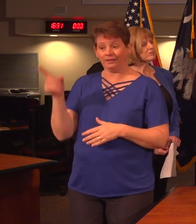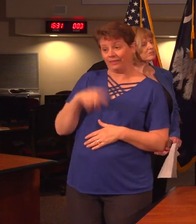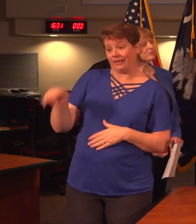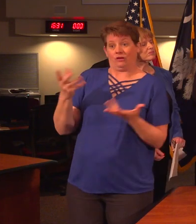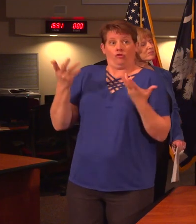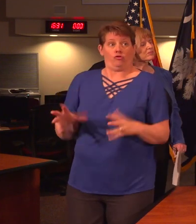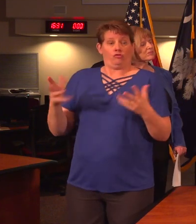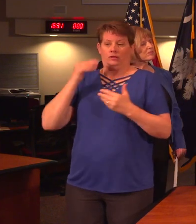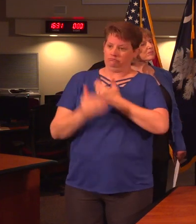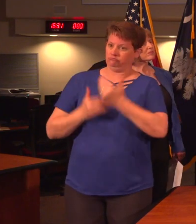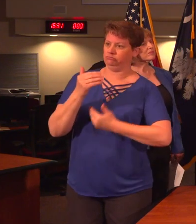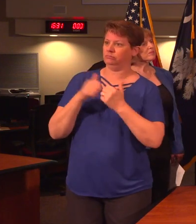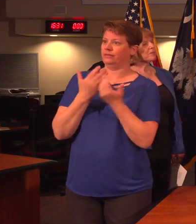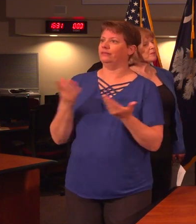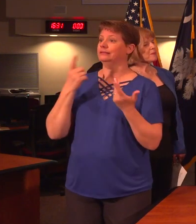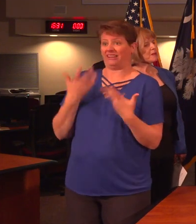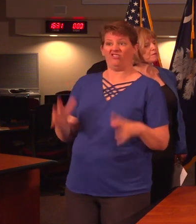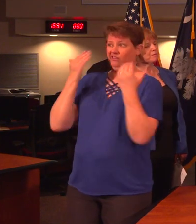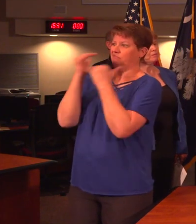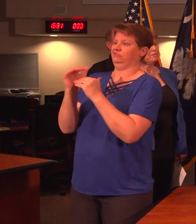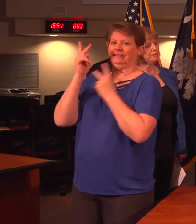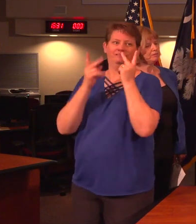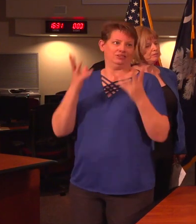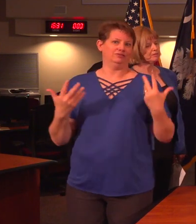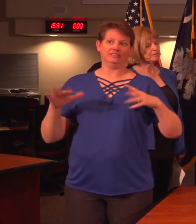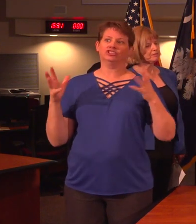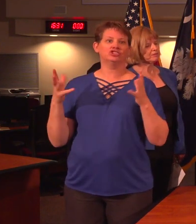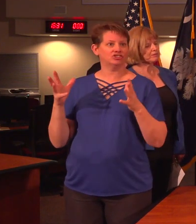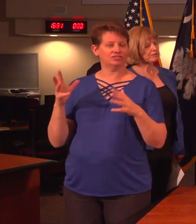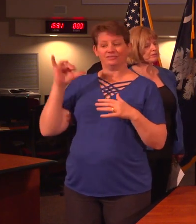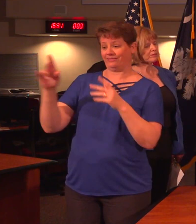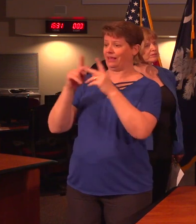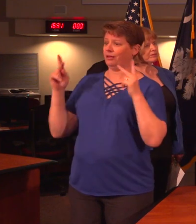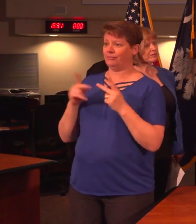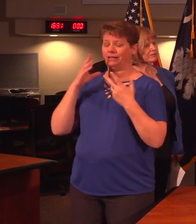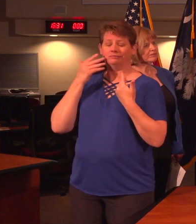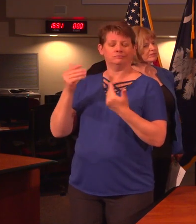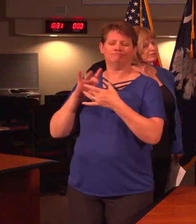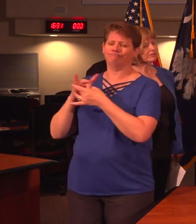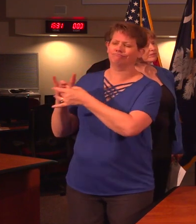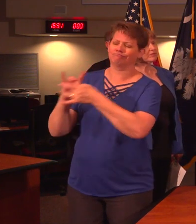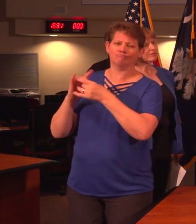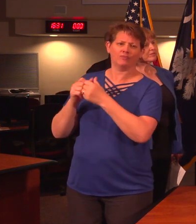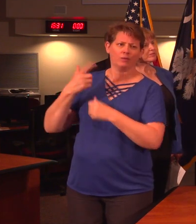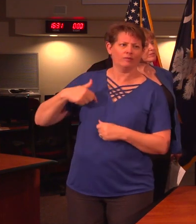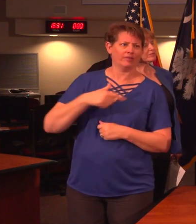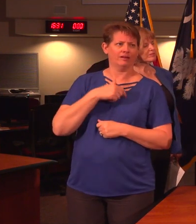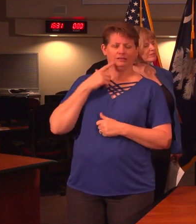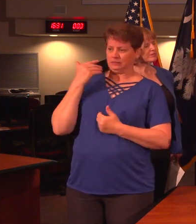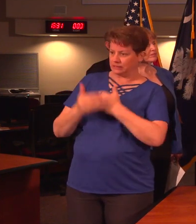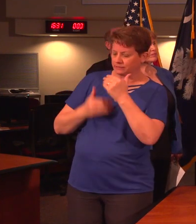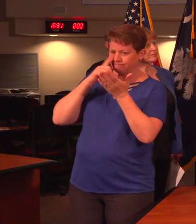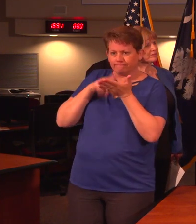taken proactive measures like limiting visitors. The facility has been completely cooperative. as we work through our